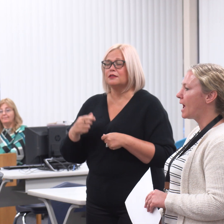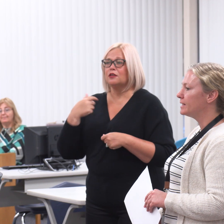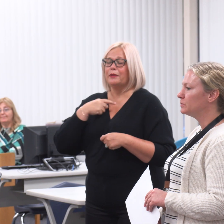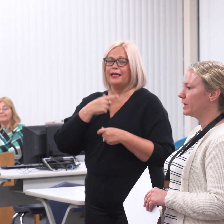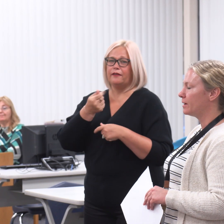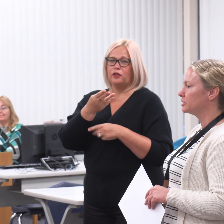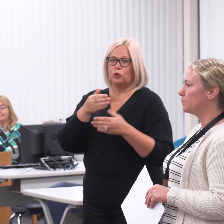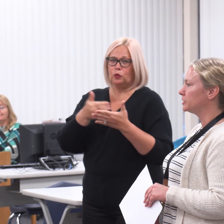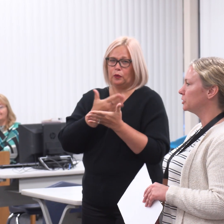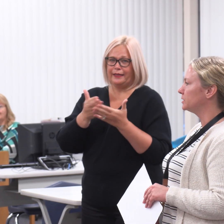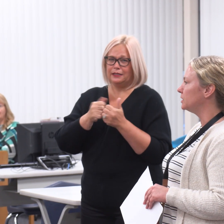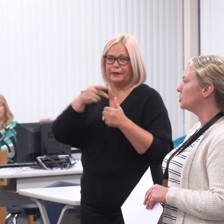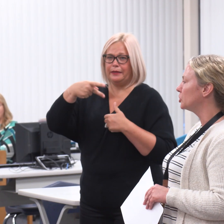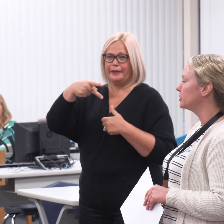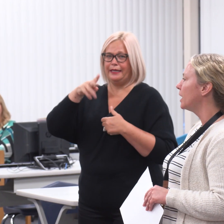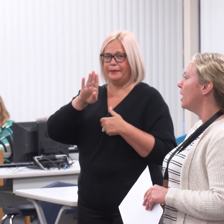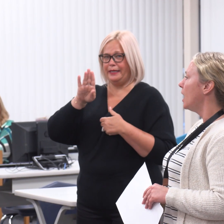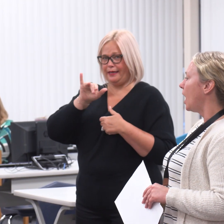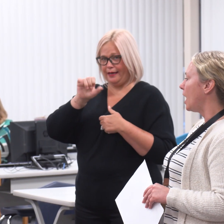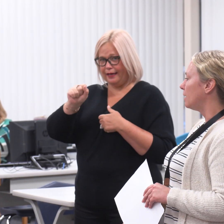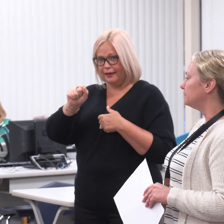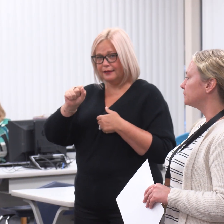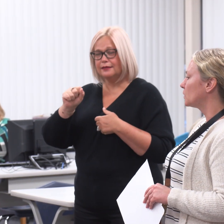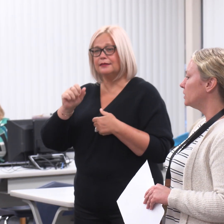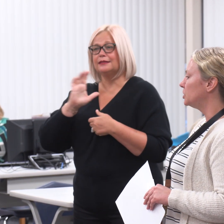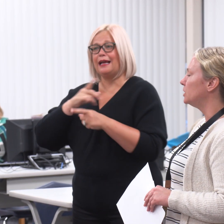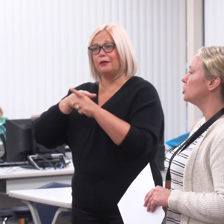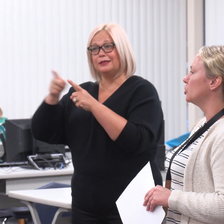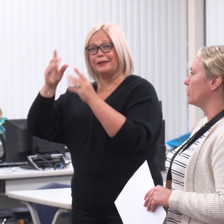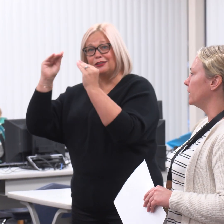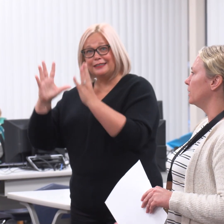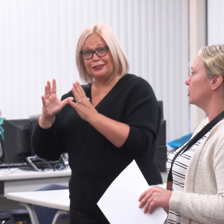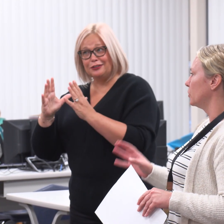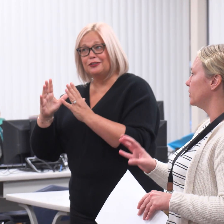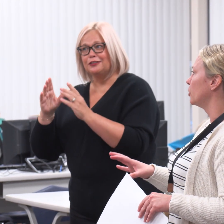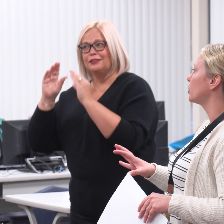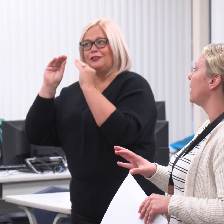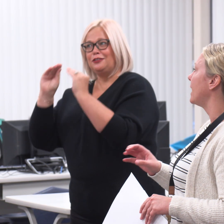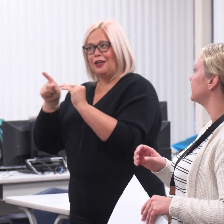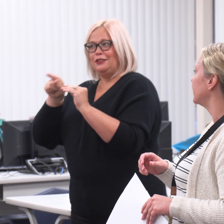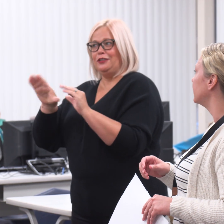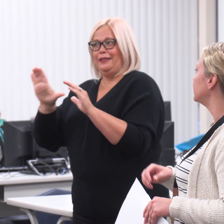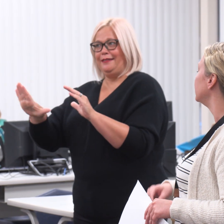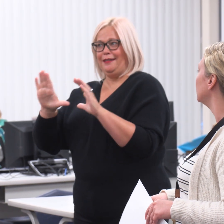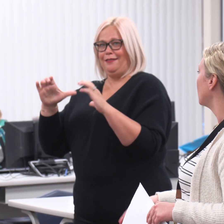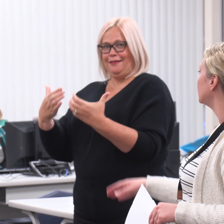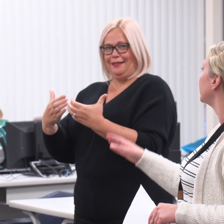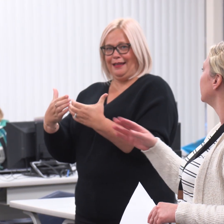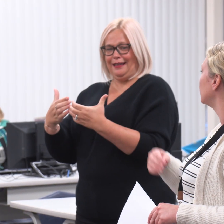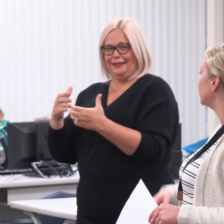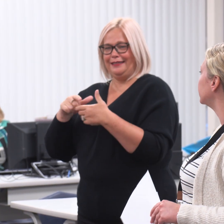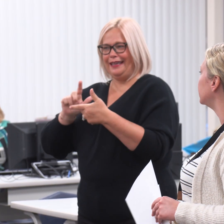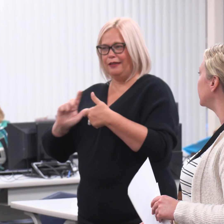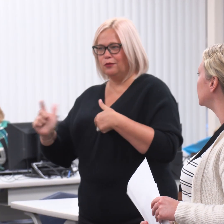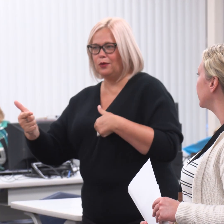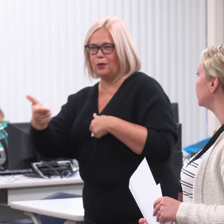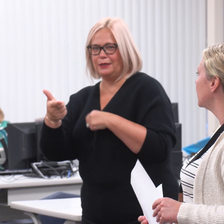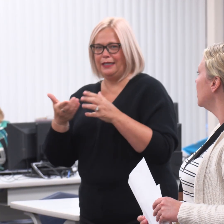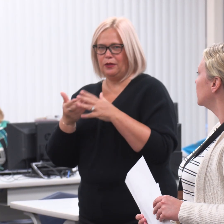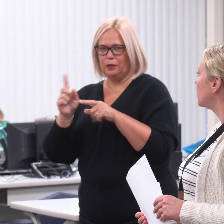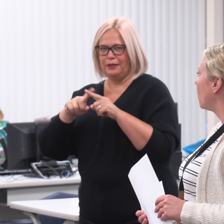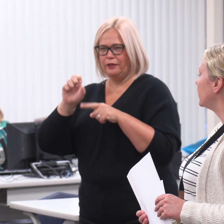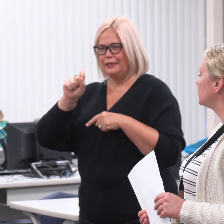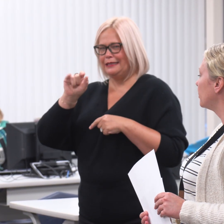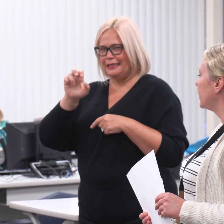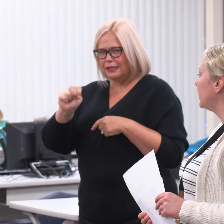PBIS. We had our special teachers teach during their classes. They rotated through the station.